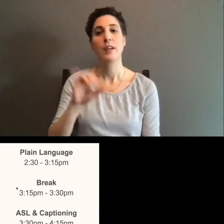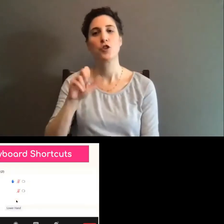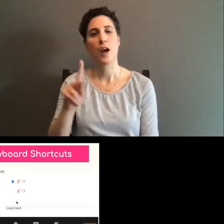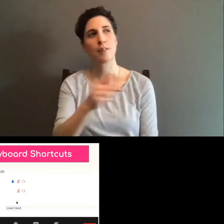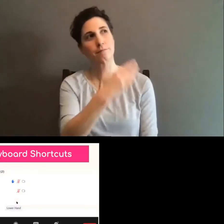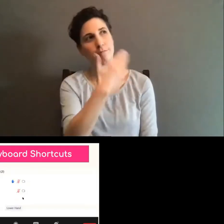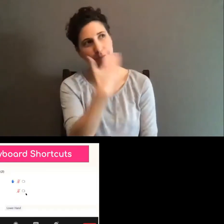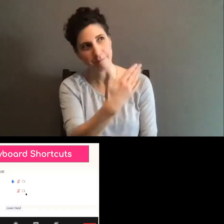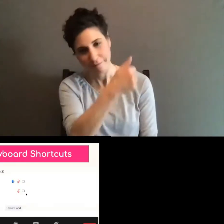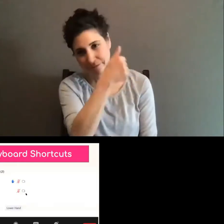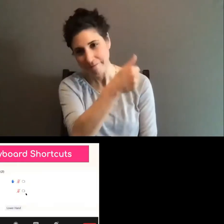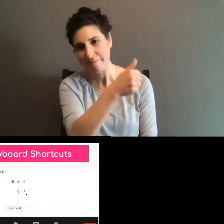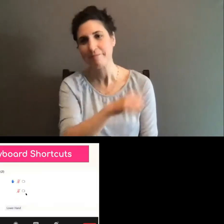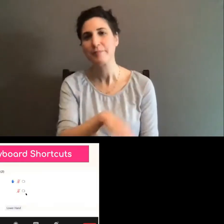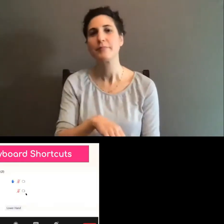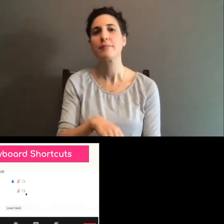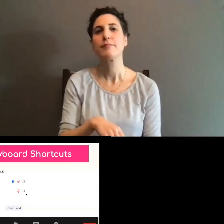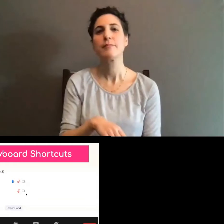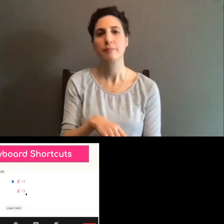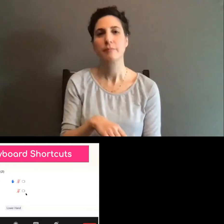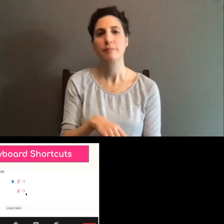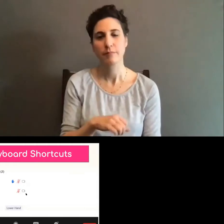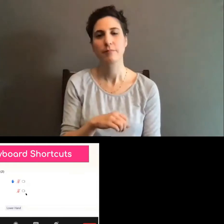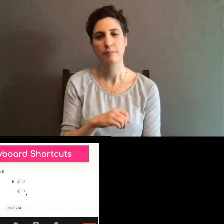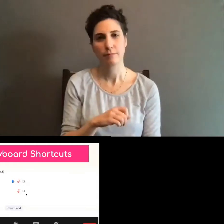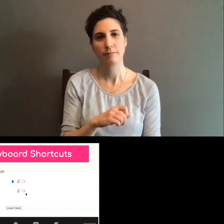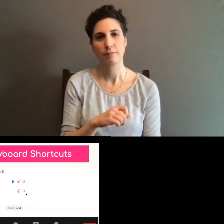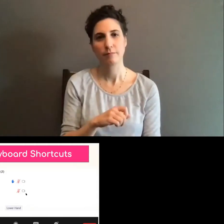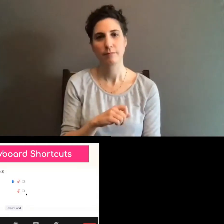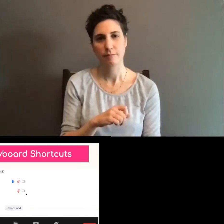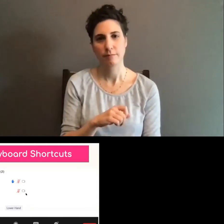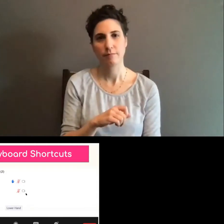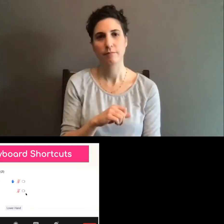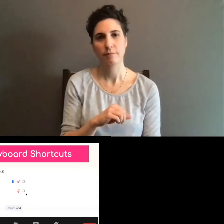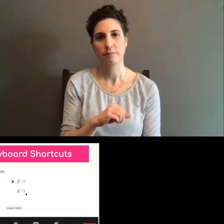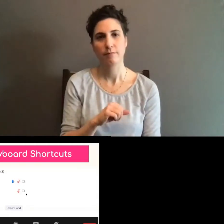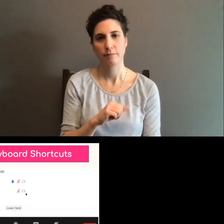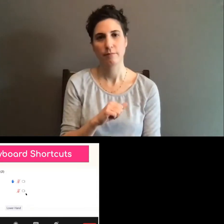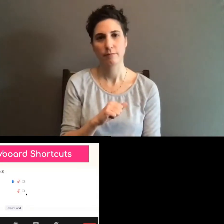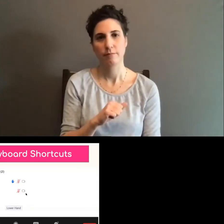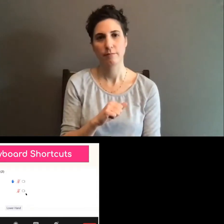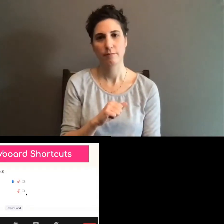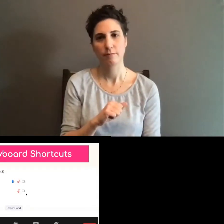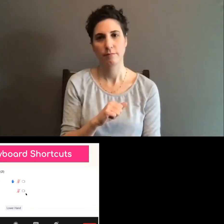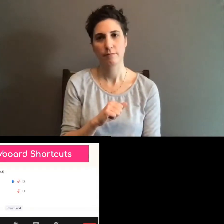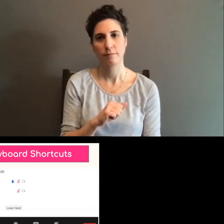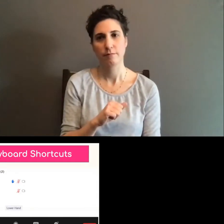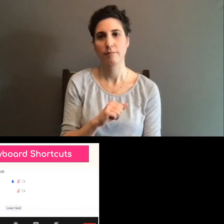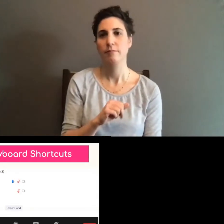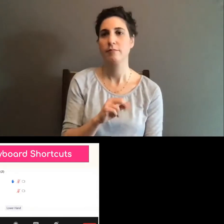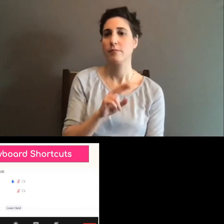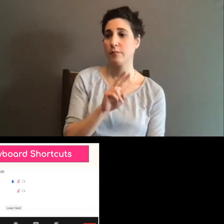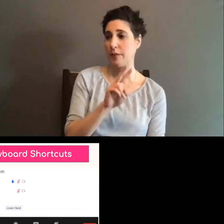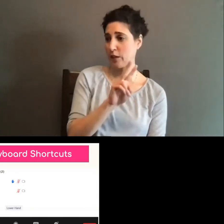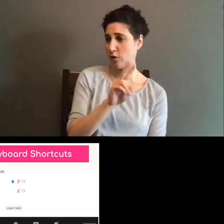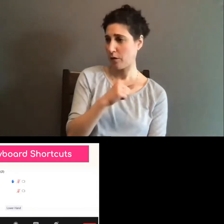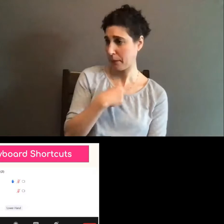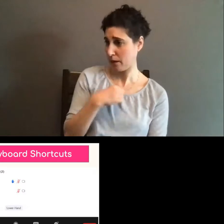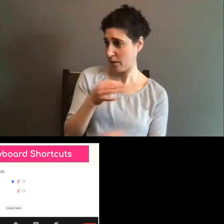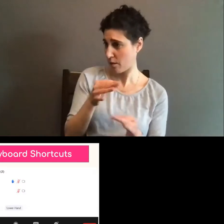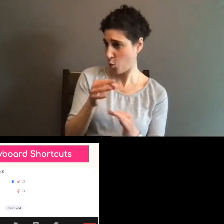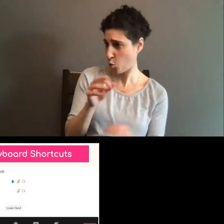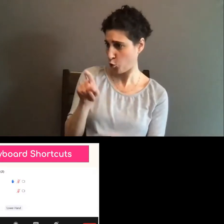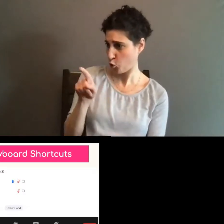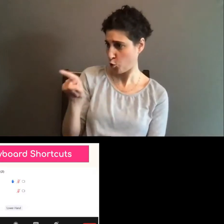So how about, oh yeah. then I have Jack, was this me or you? Uh,